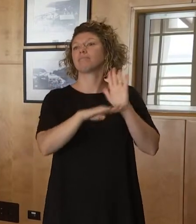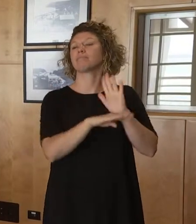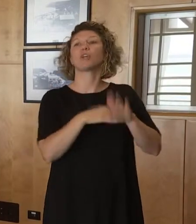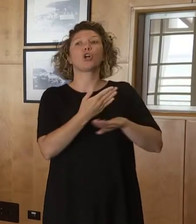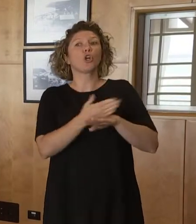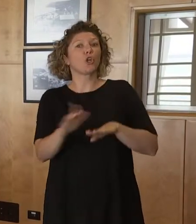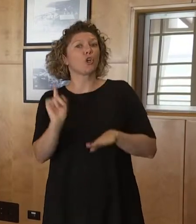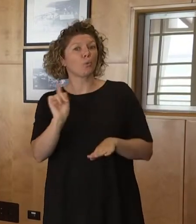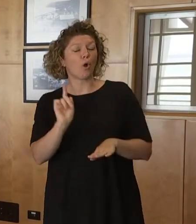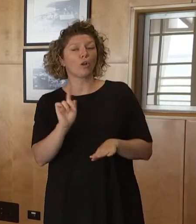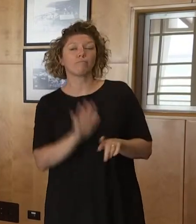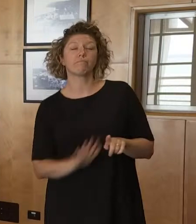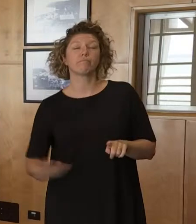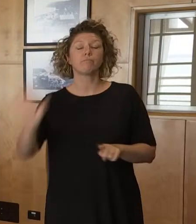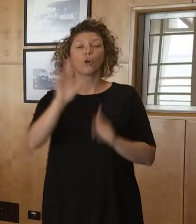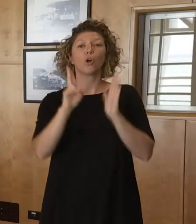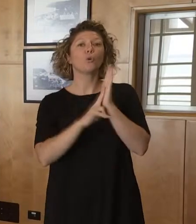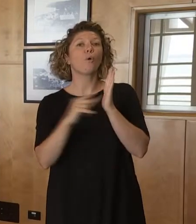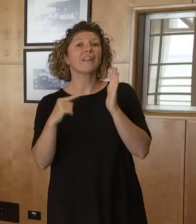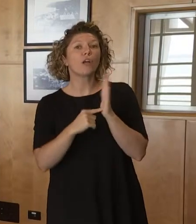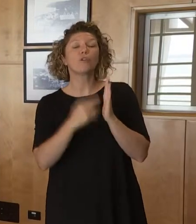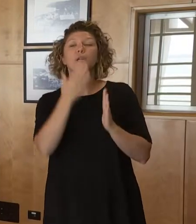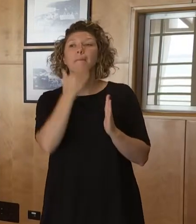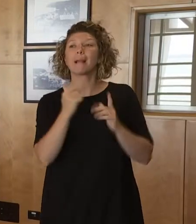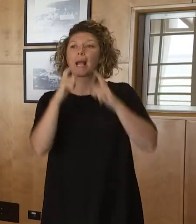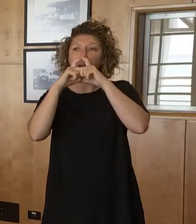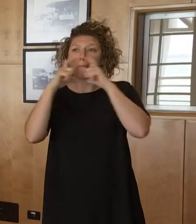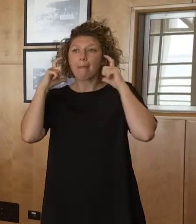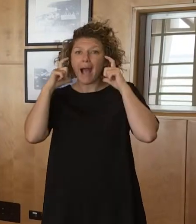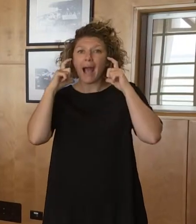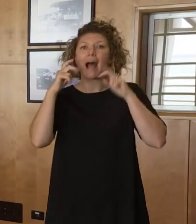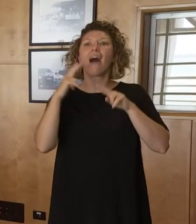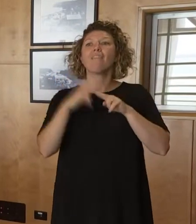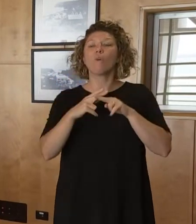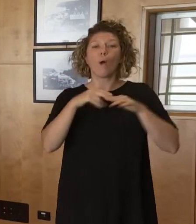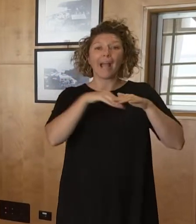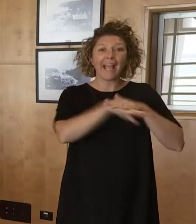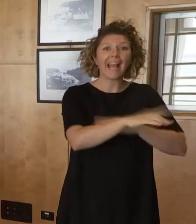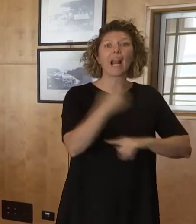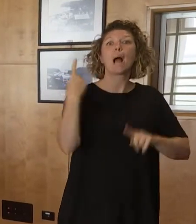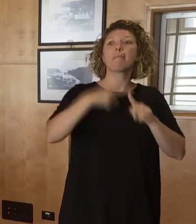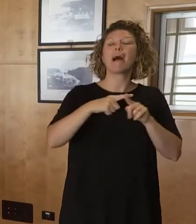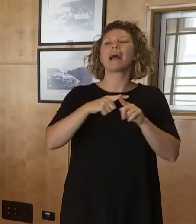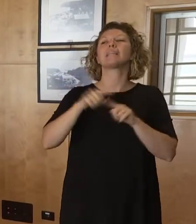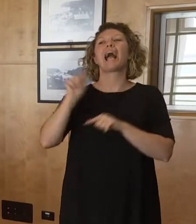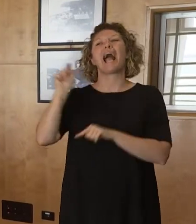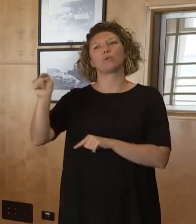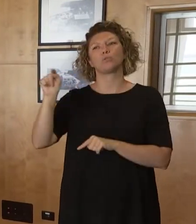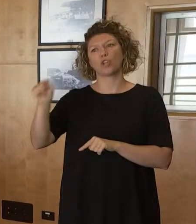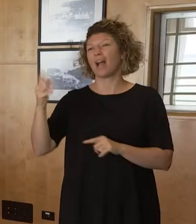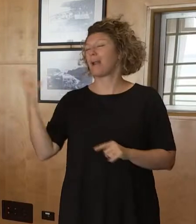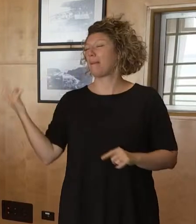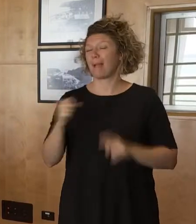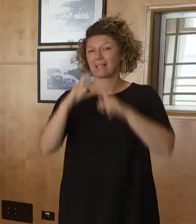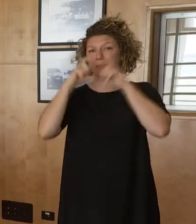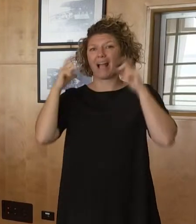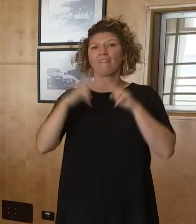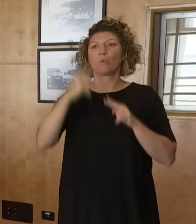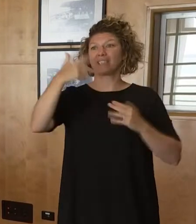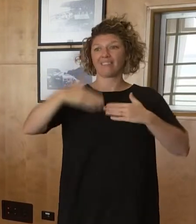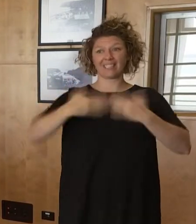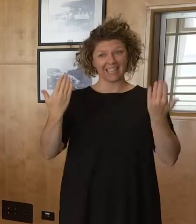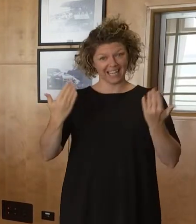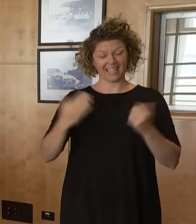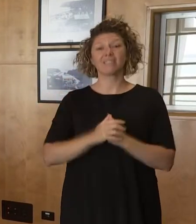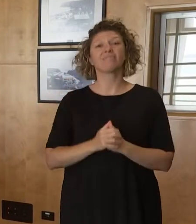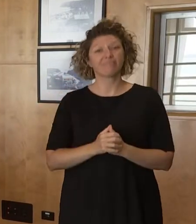wide mask mandate for outdoors. So this will be for seven days. Just while we're seeing these increasing case numbers we know